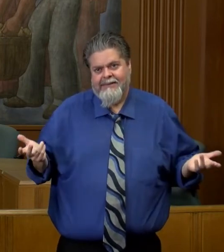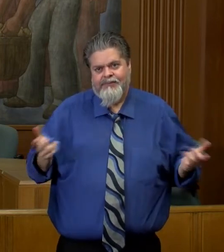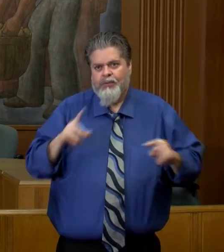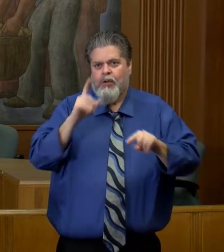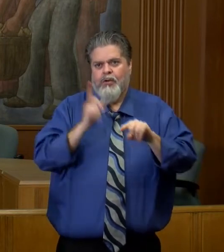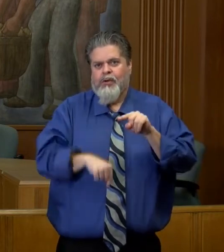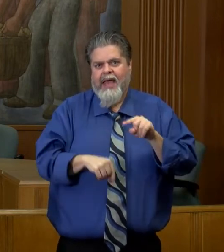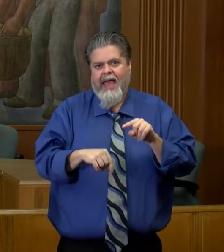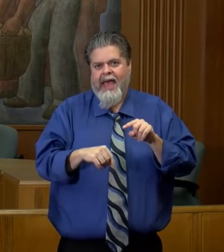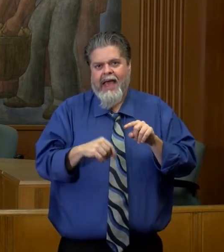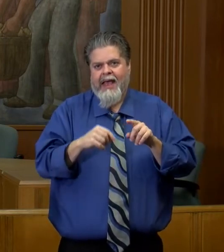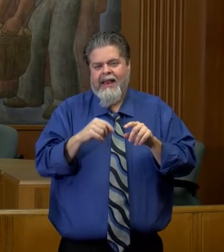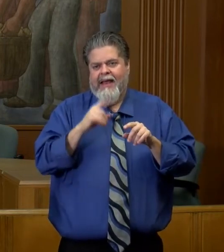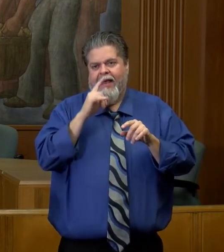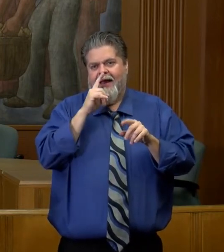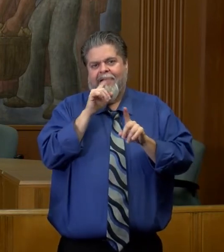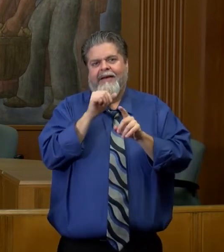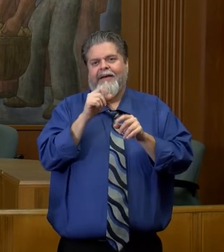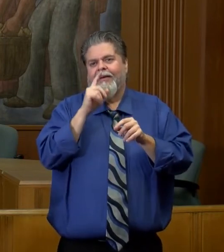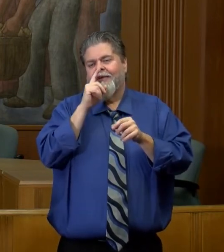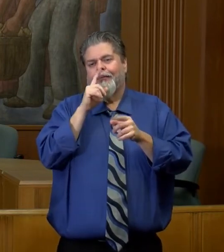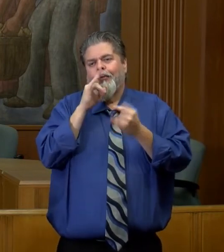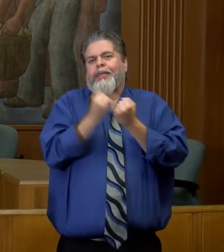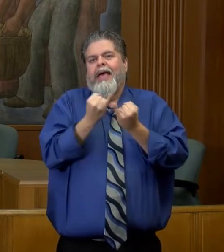can't fake being sick enough to be hospitalized.